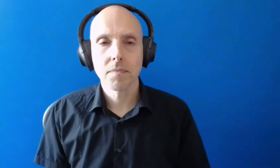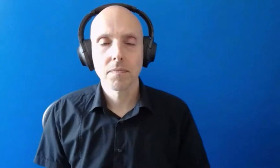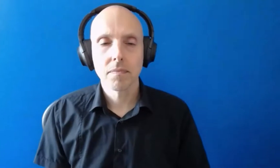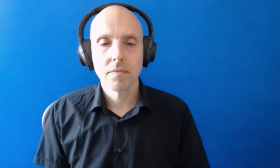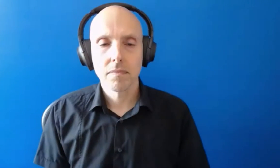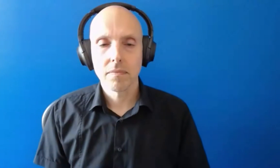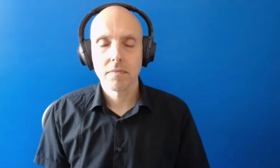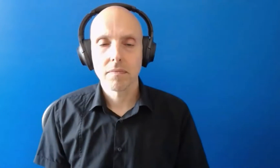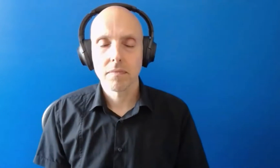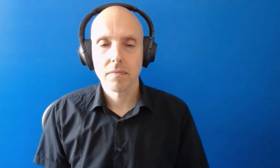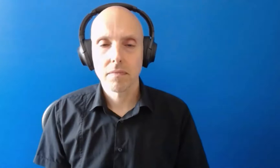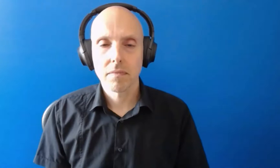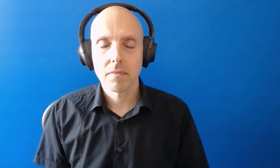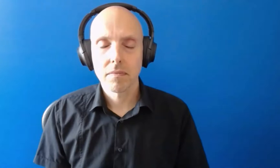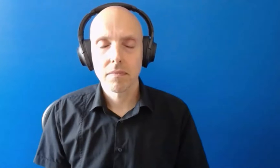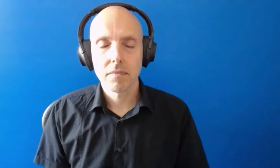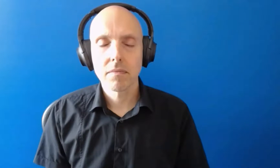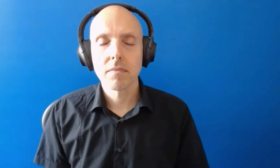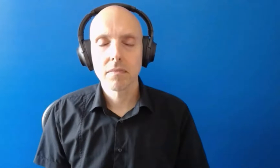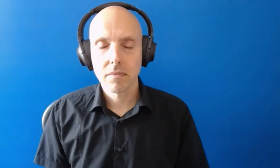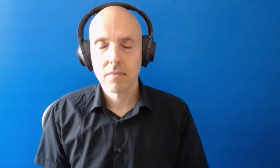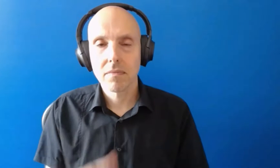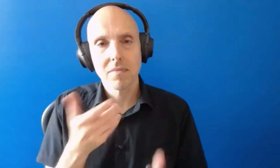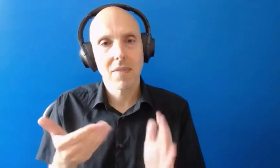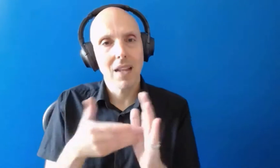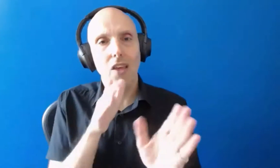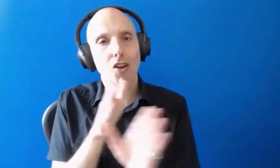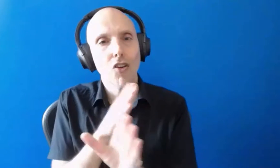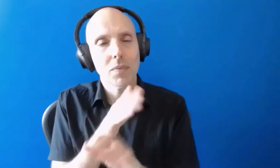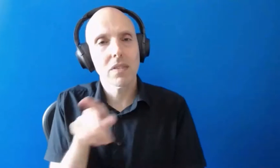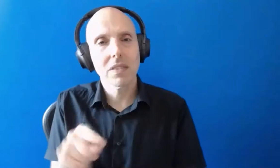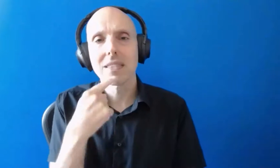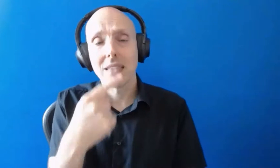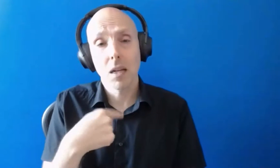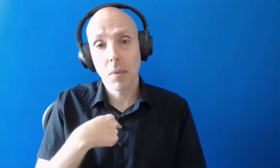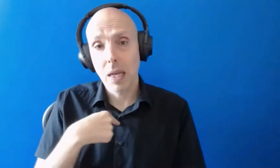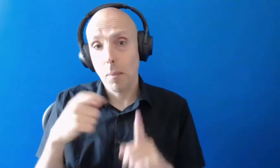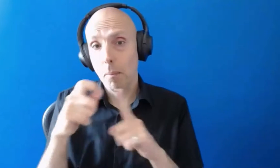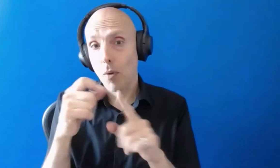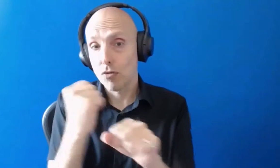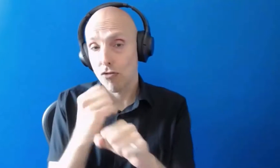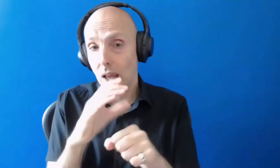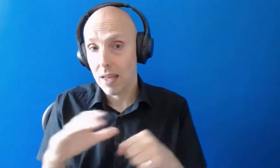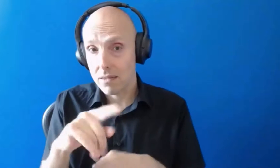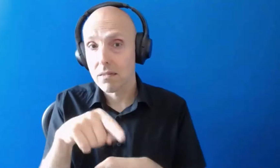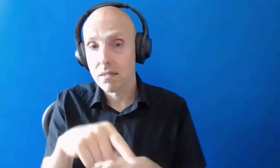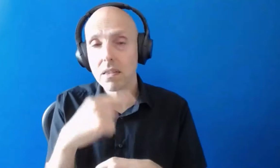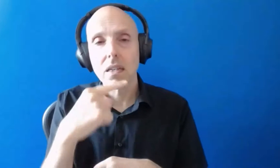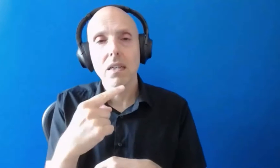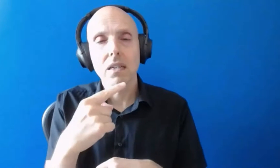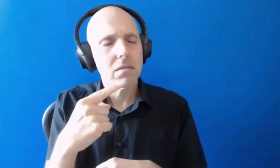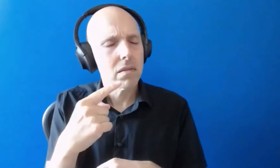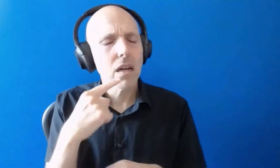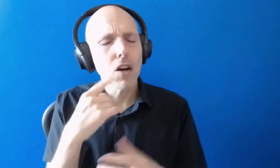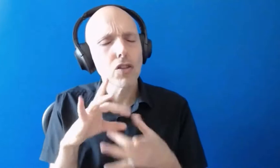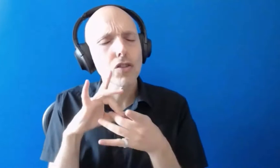anonymous attendee my postgrad course is physician associate studies which is a lot of